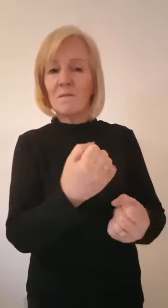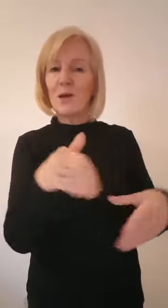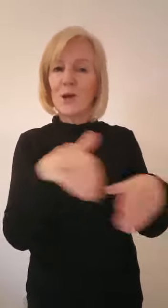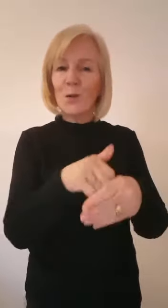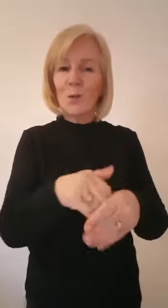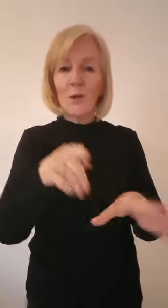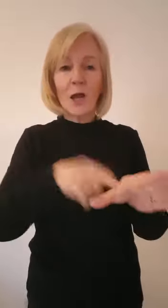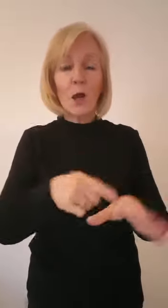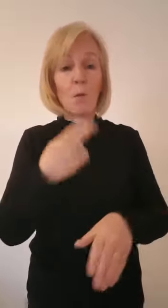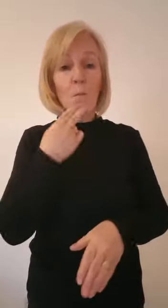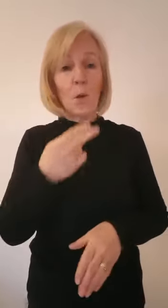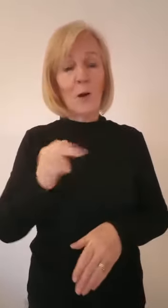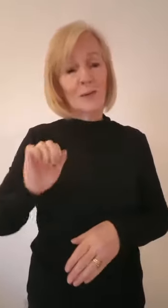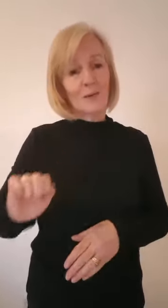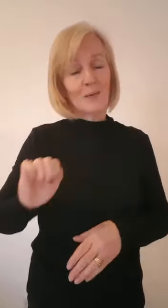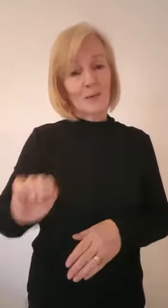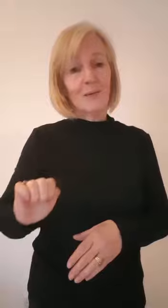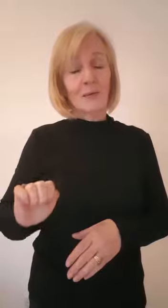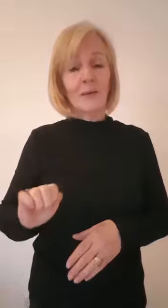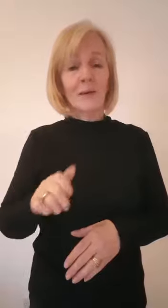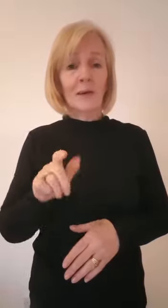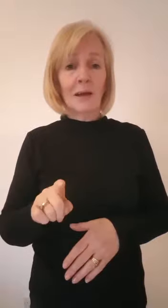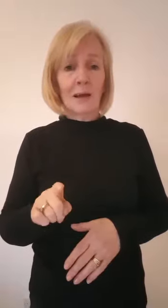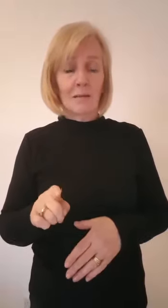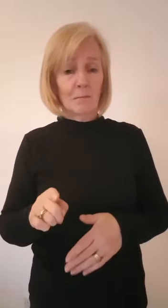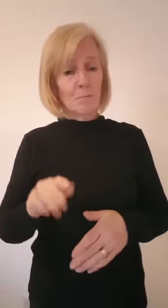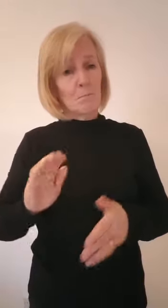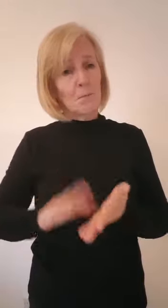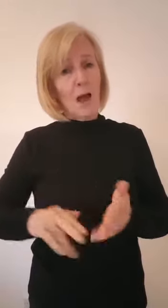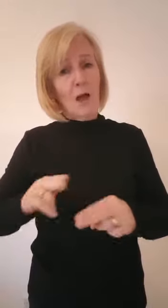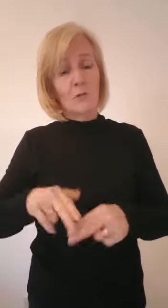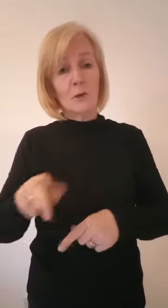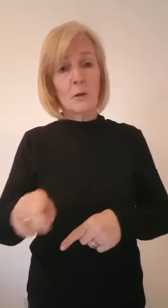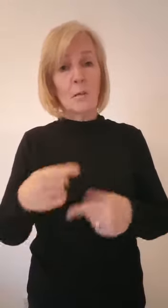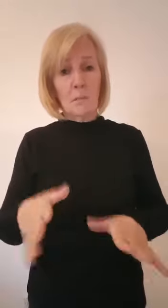He helps him find clues that help convict the murderer.